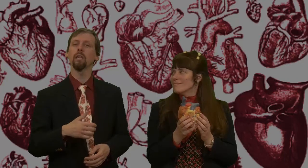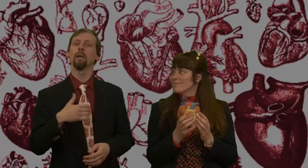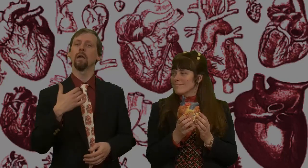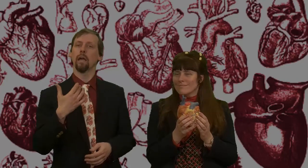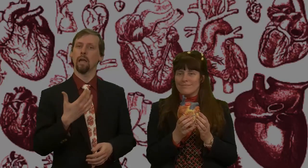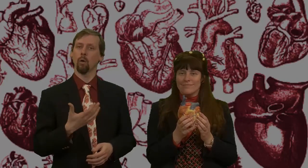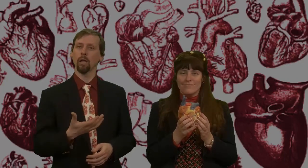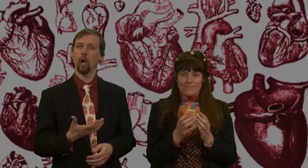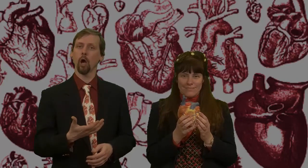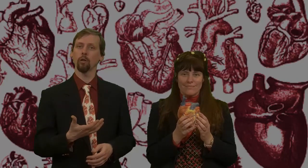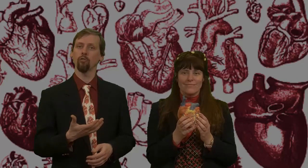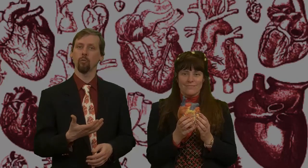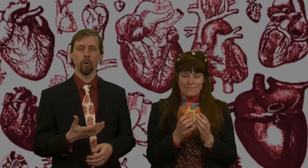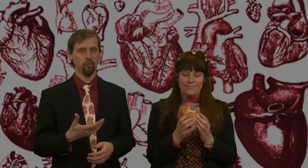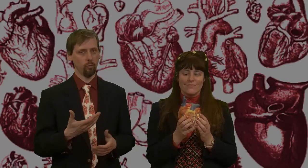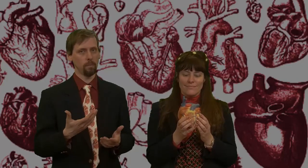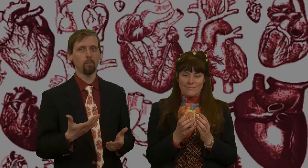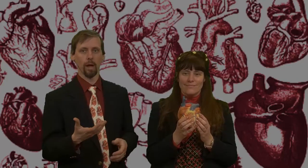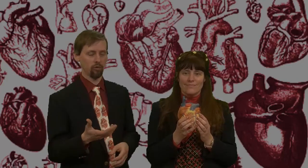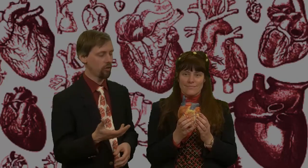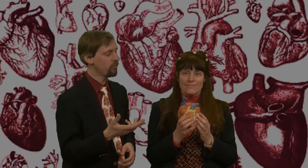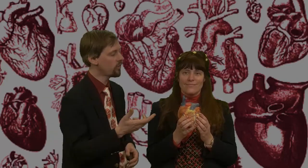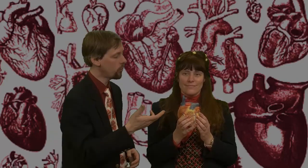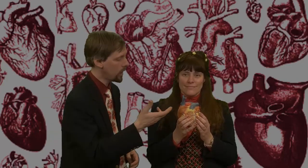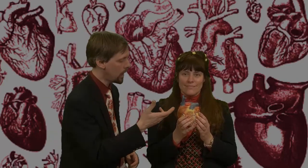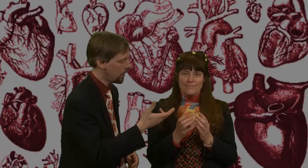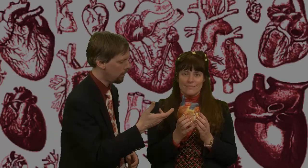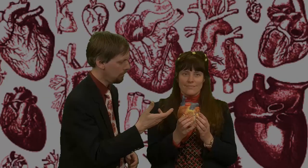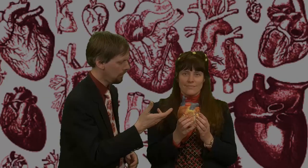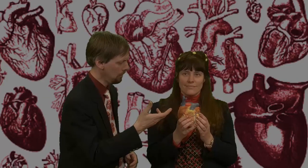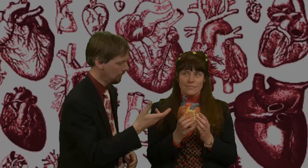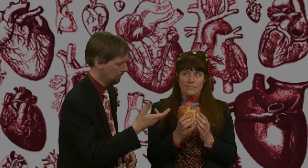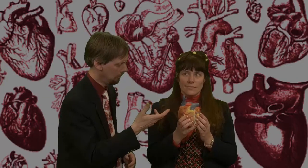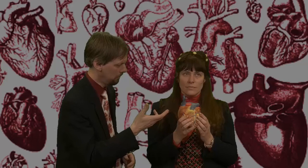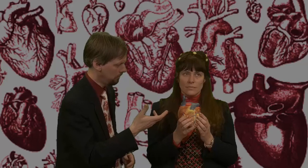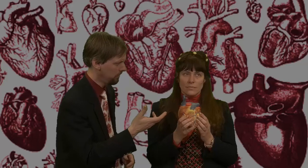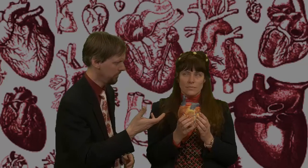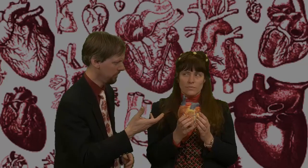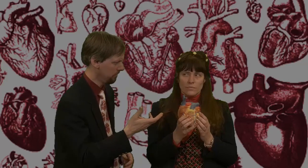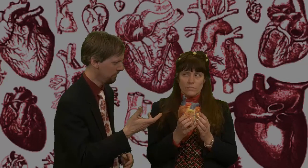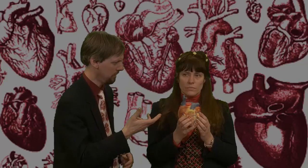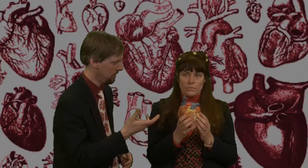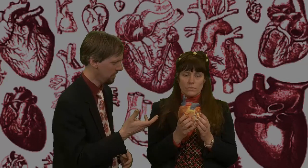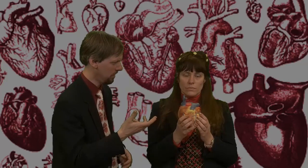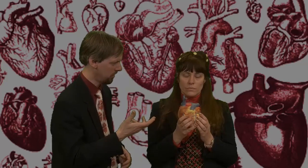aortic arch, which would be red just as we... Oh, where's the aortic arch?